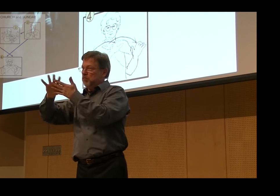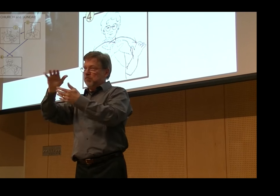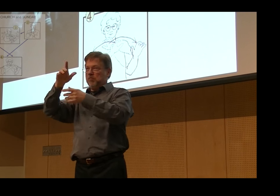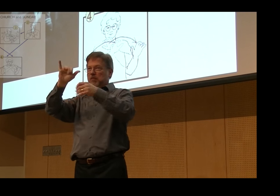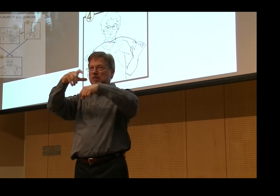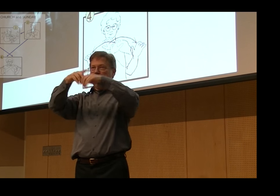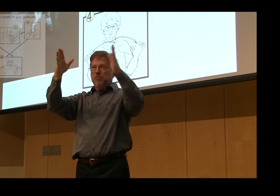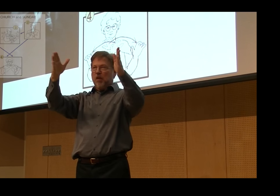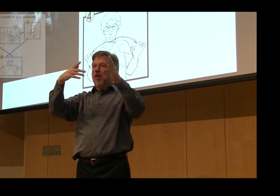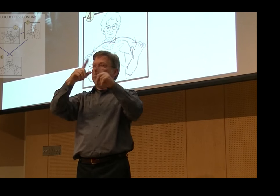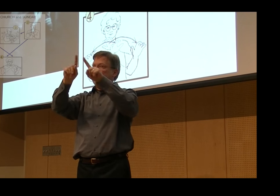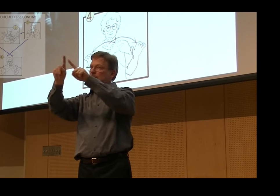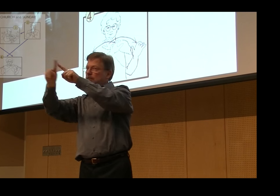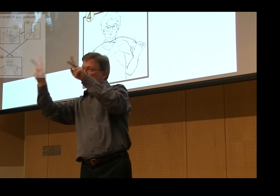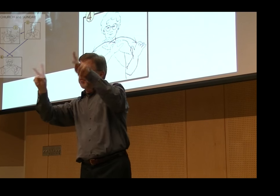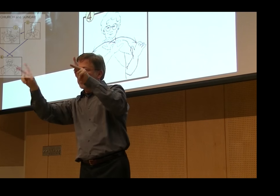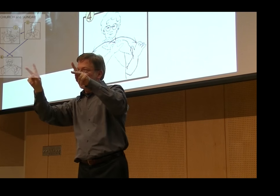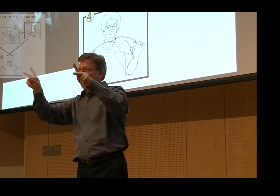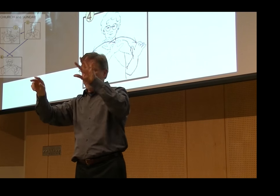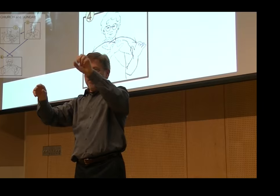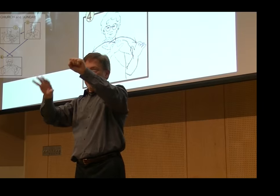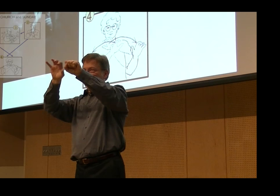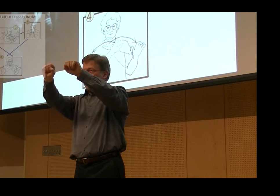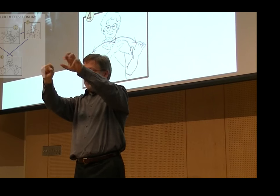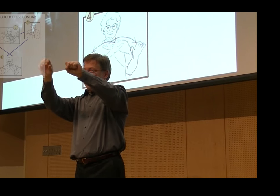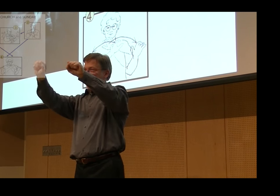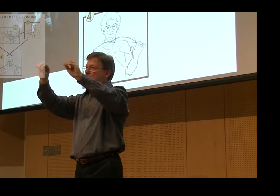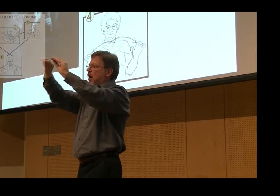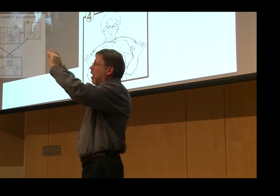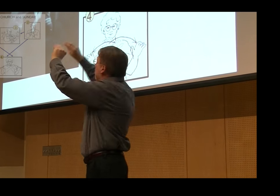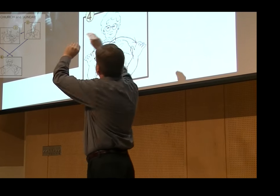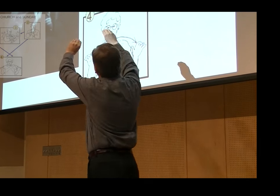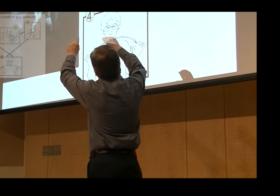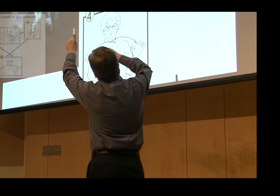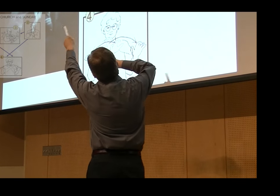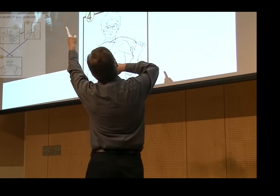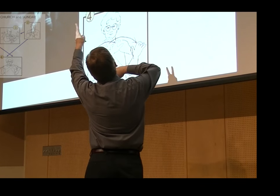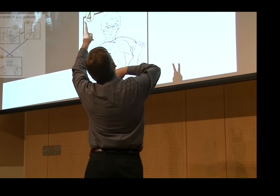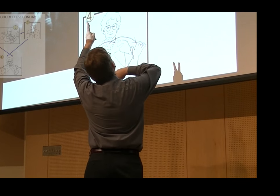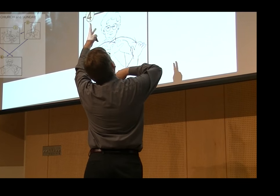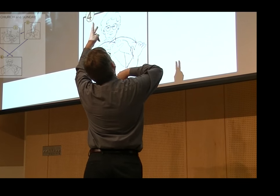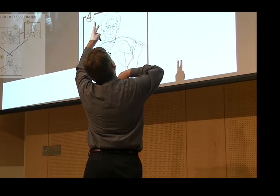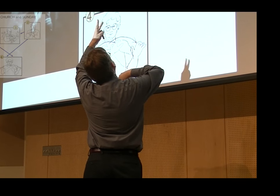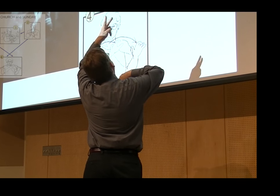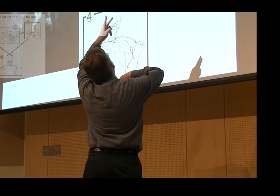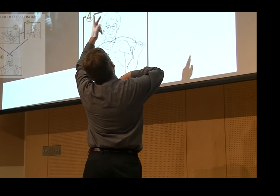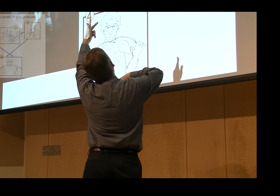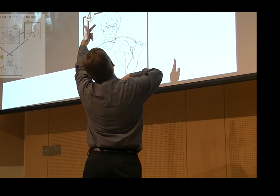However, if you look at this video rendition, I will show you, there will be several different signers from the